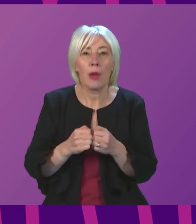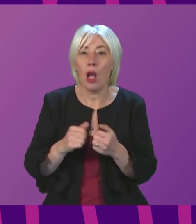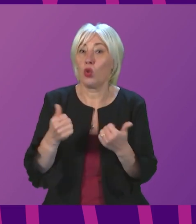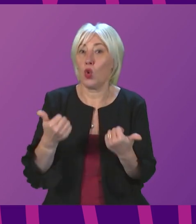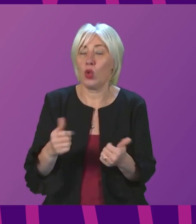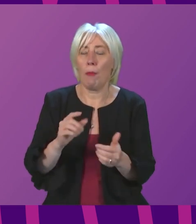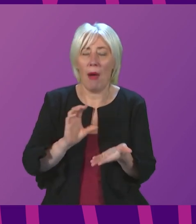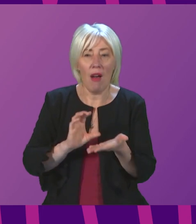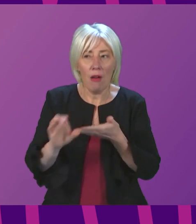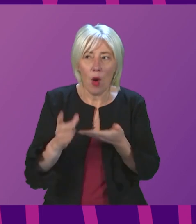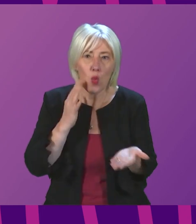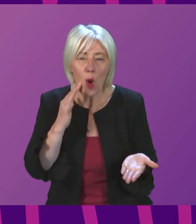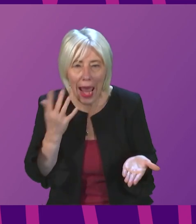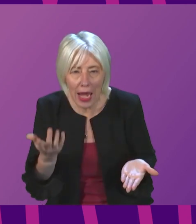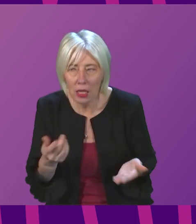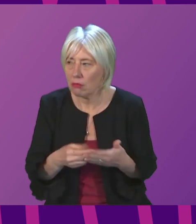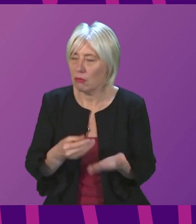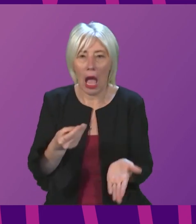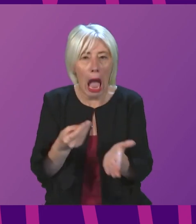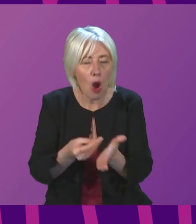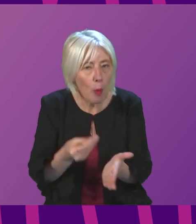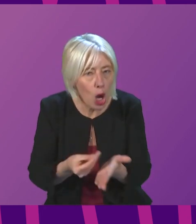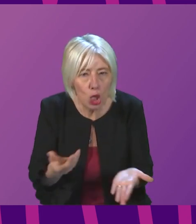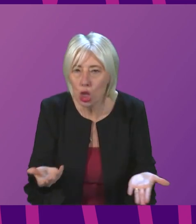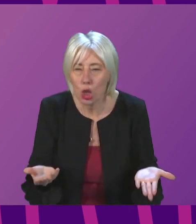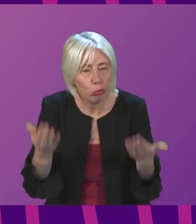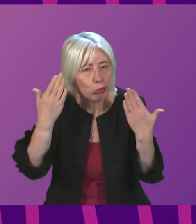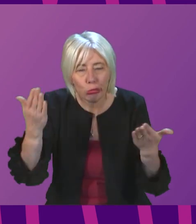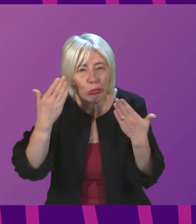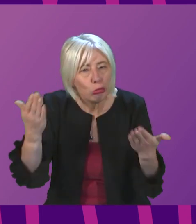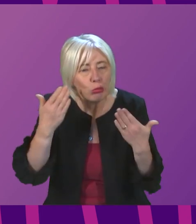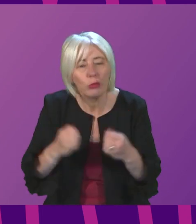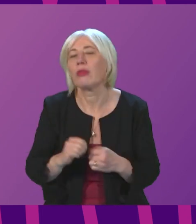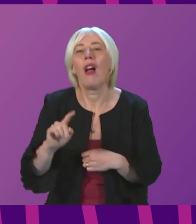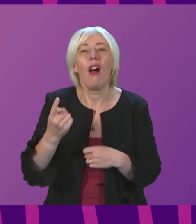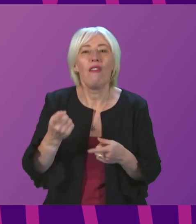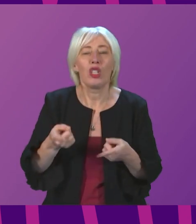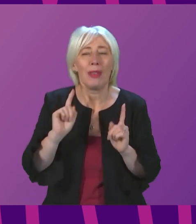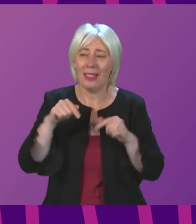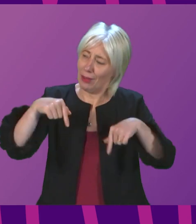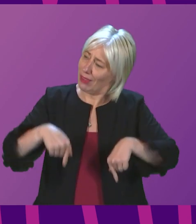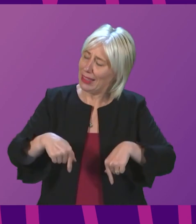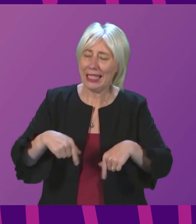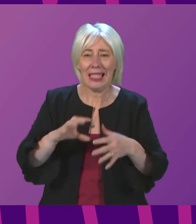funds are coming and how much money they will get. First Minister, this is about people's jobs.